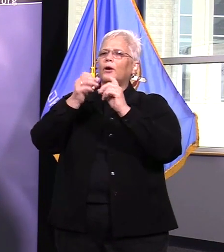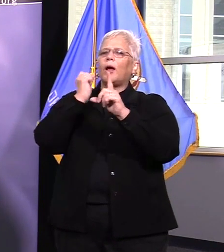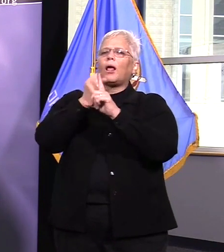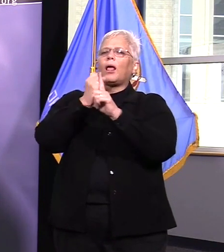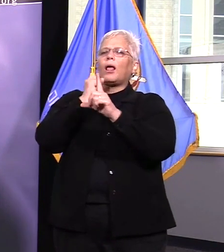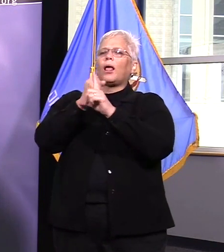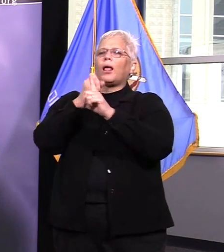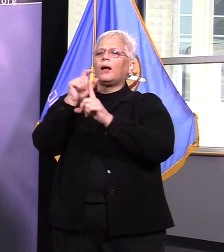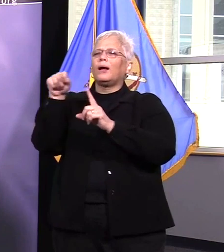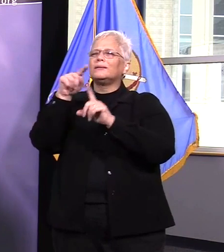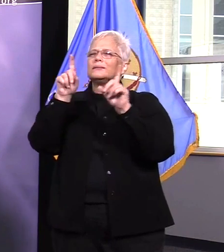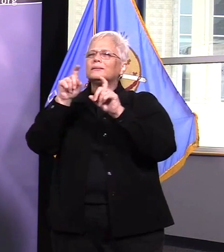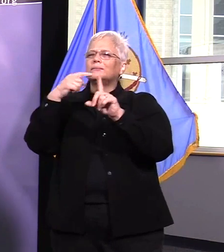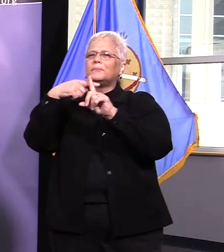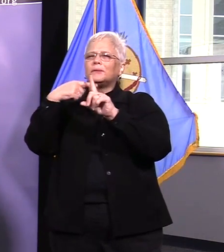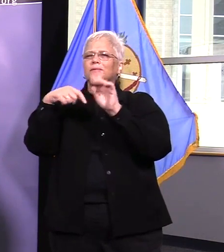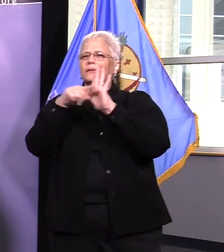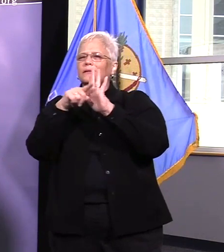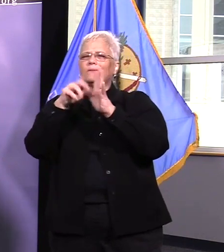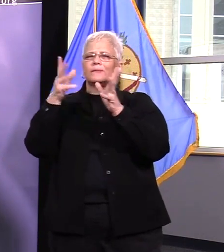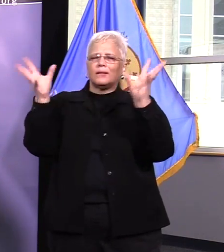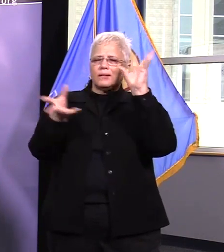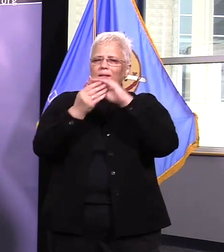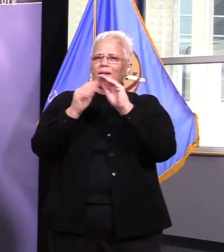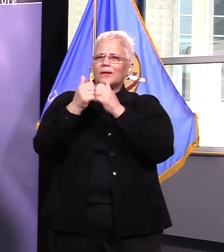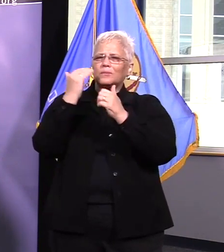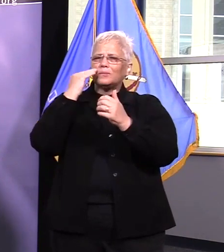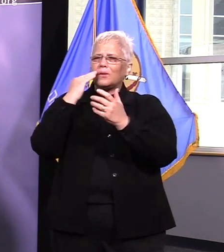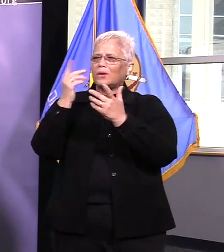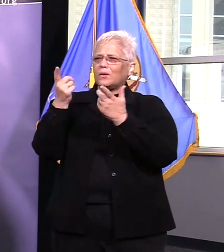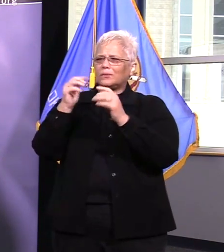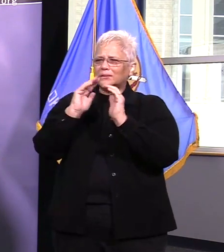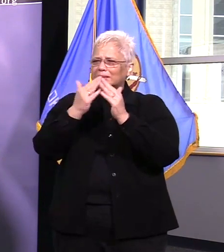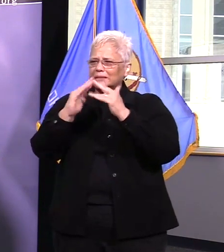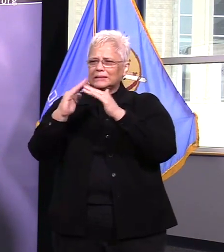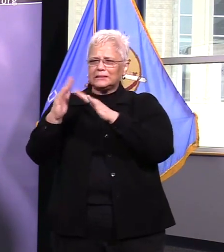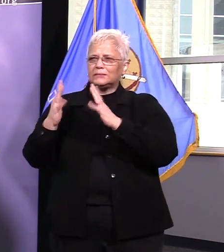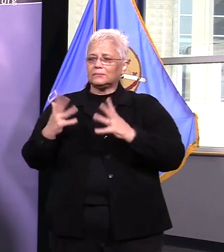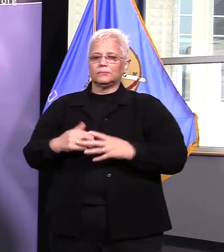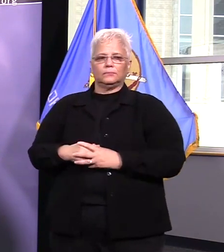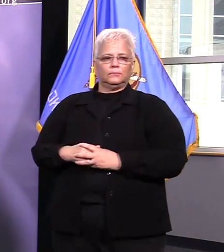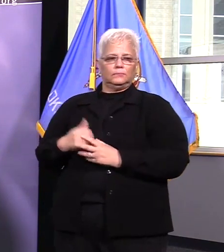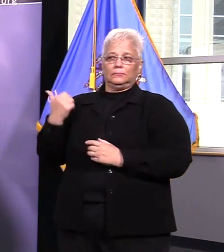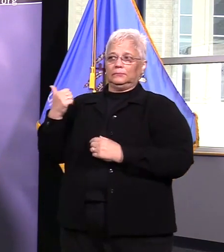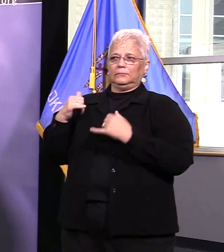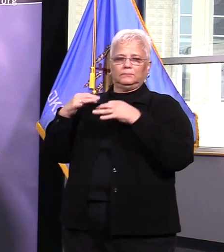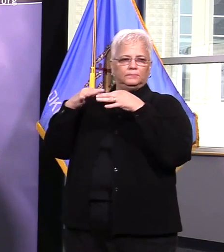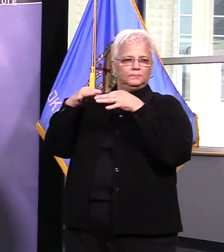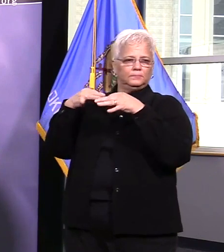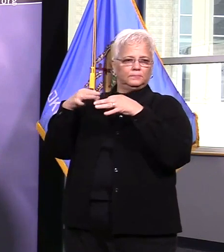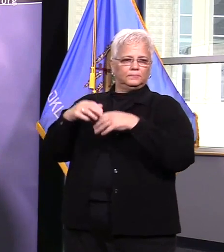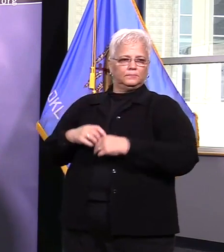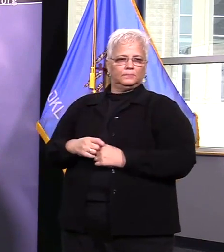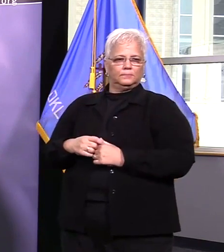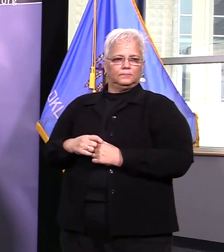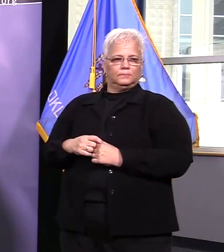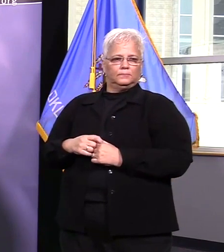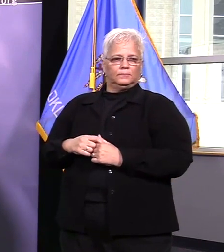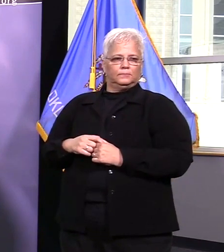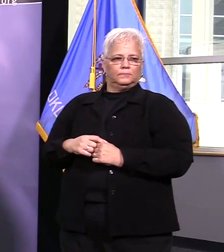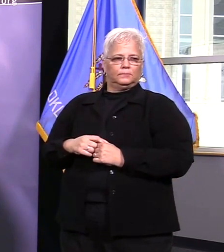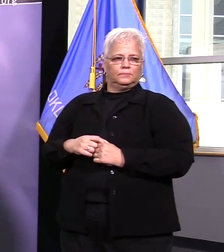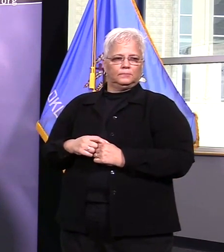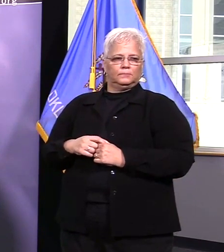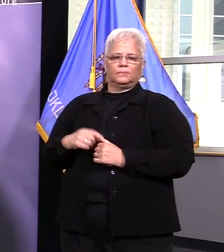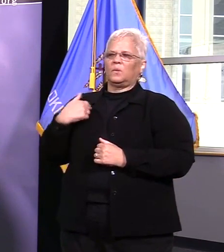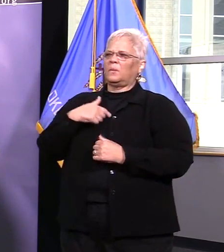cases on the county level and we do internally have the information about where these cases are located in cities we